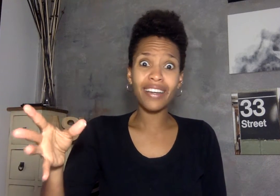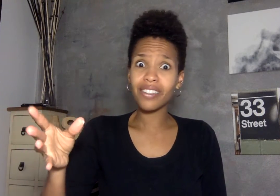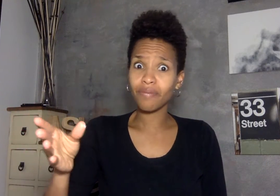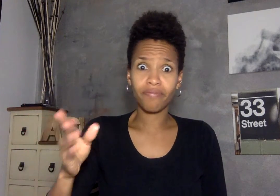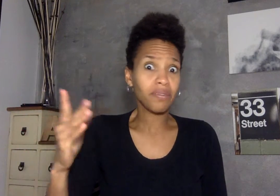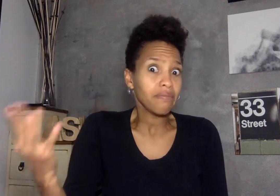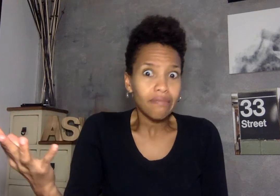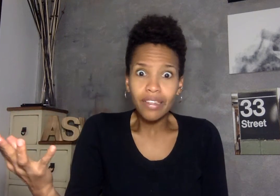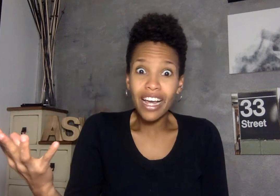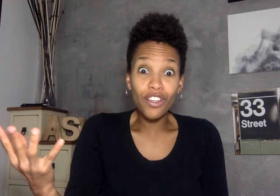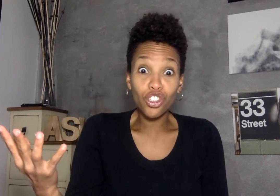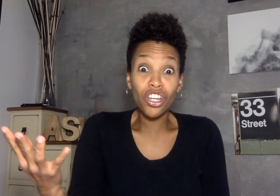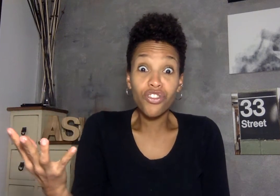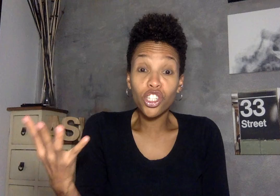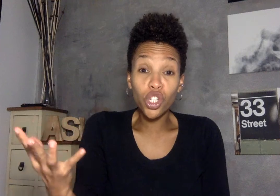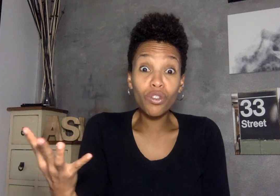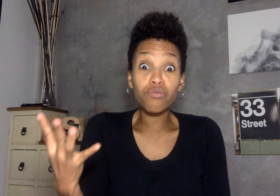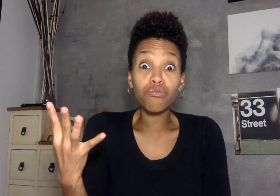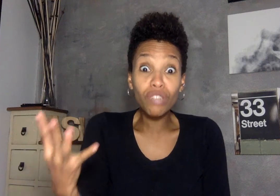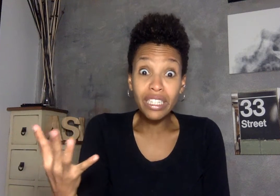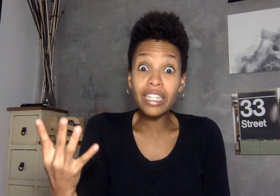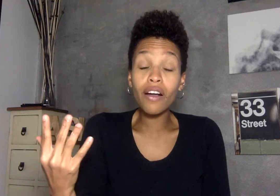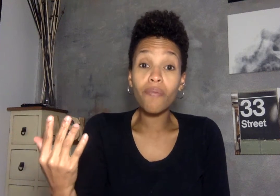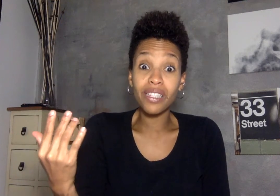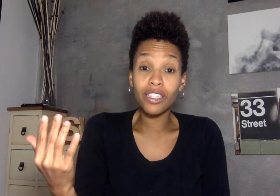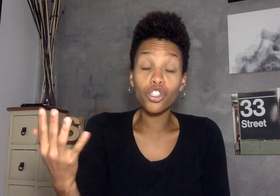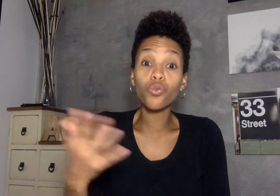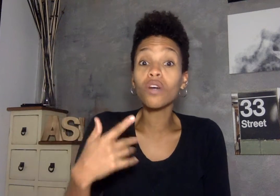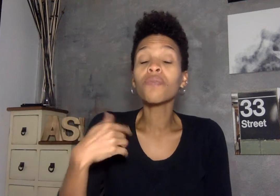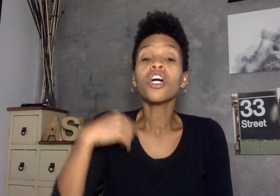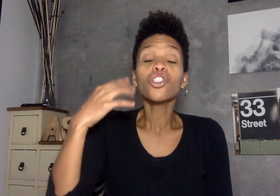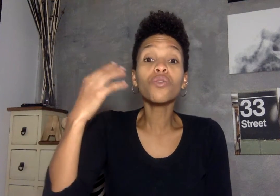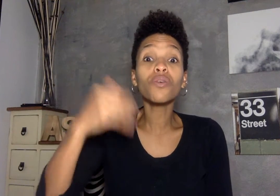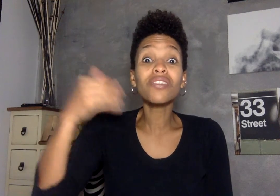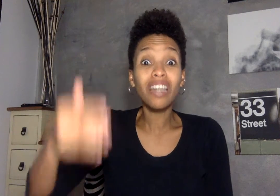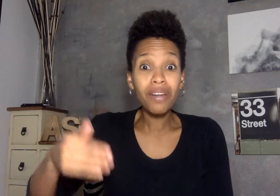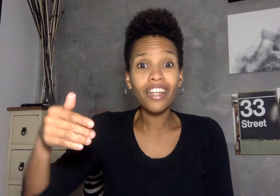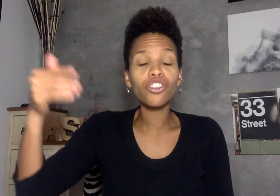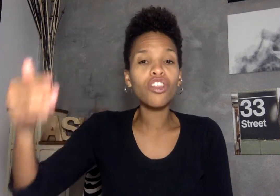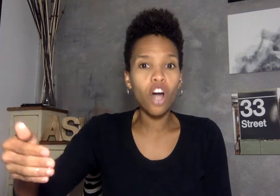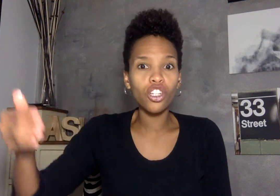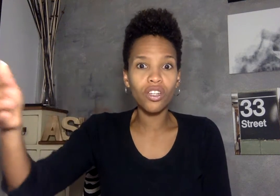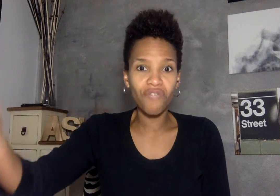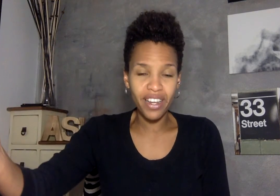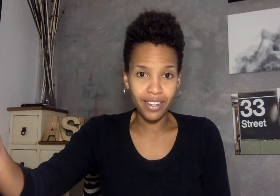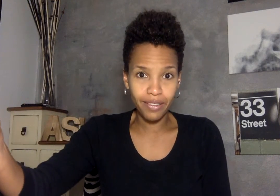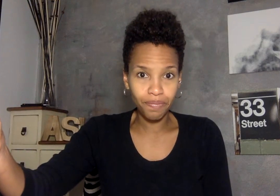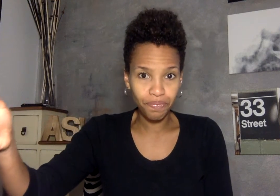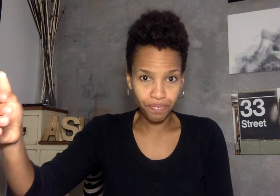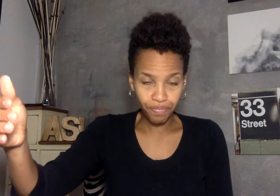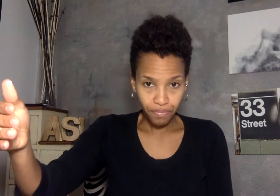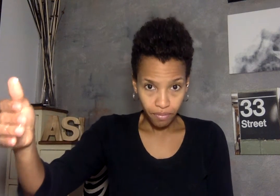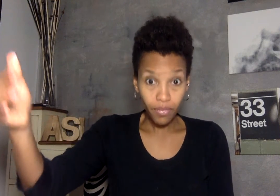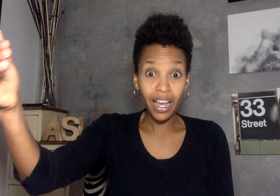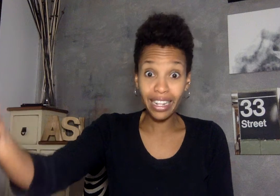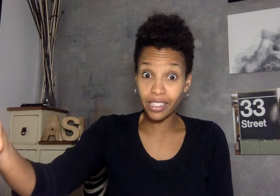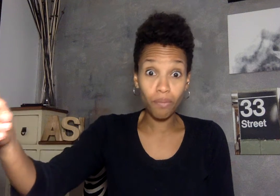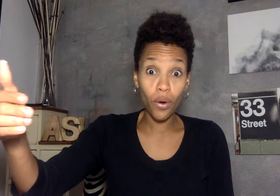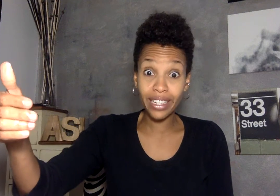she she was really well she there was somebody that she thought she offended at some point